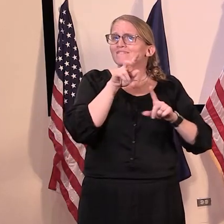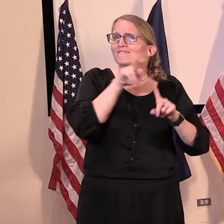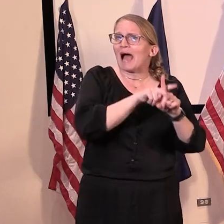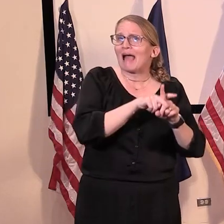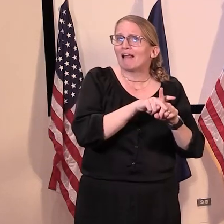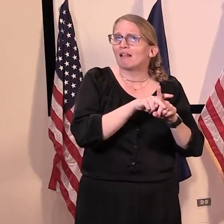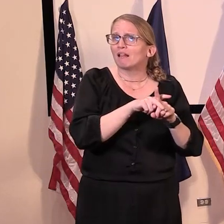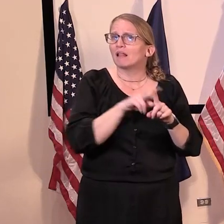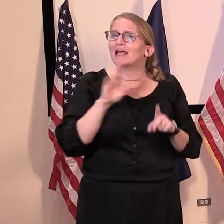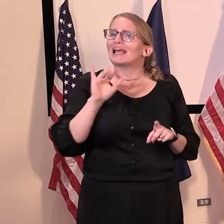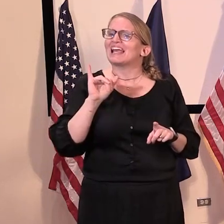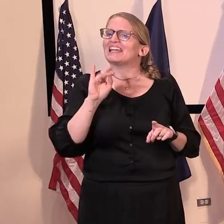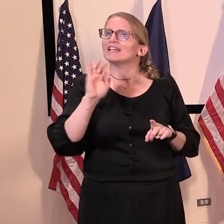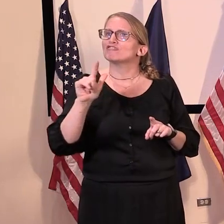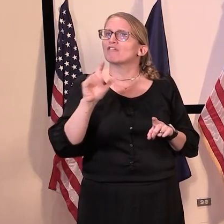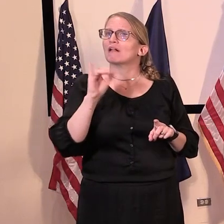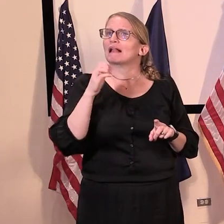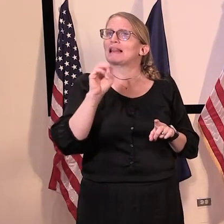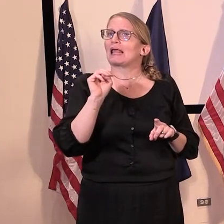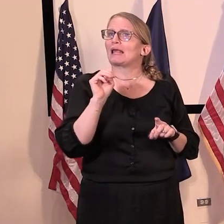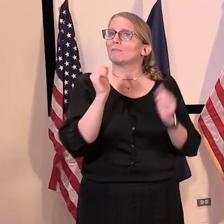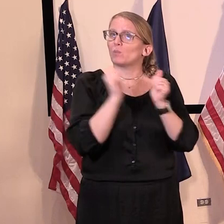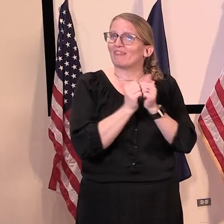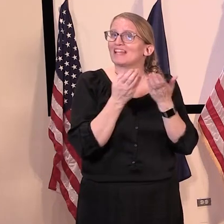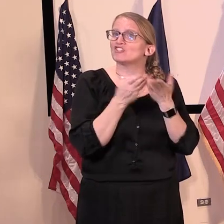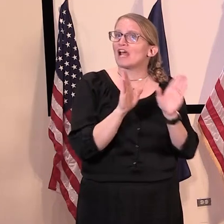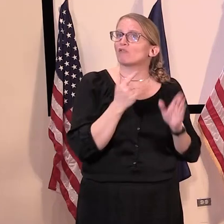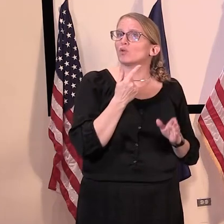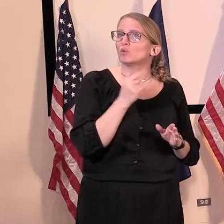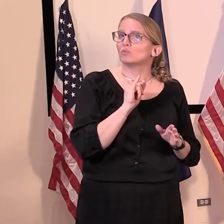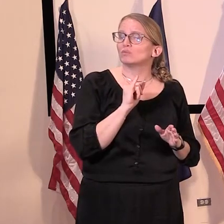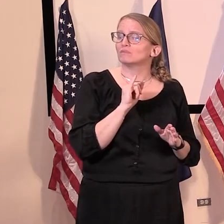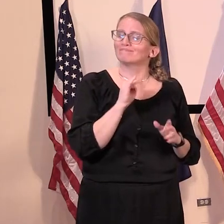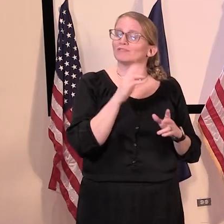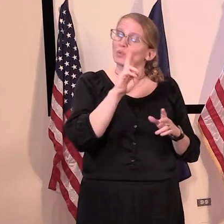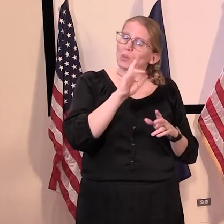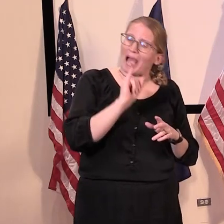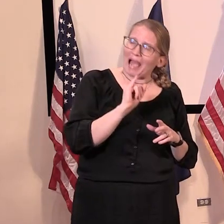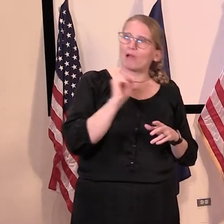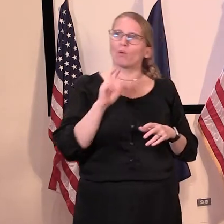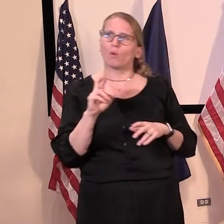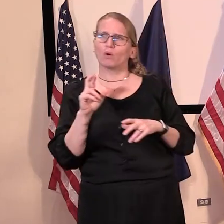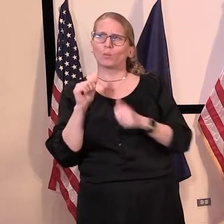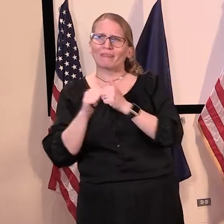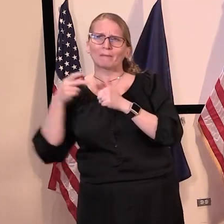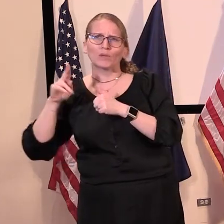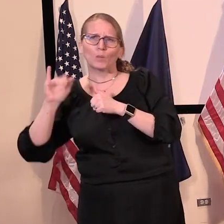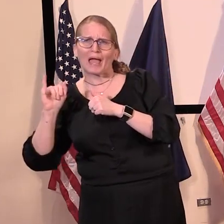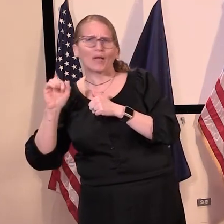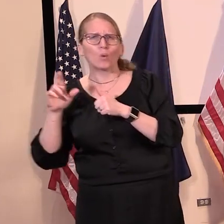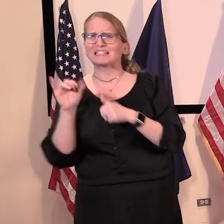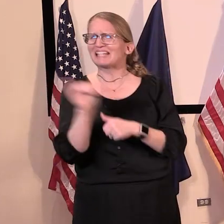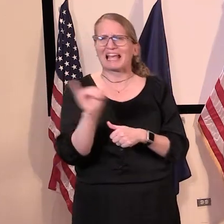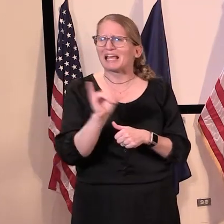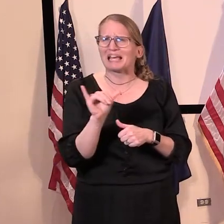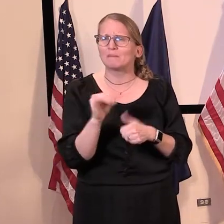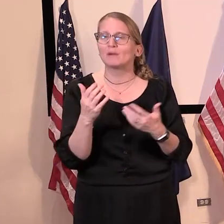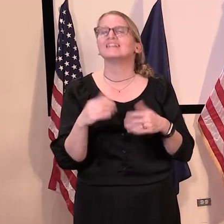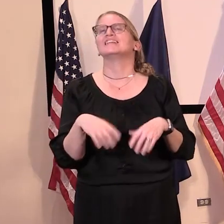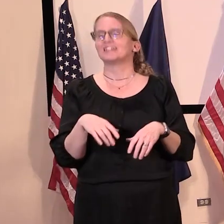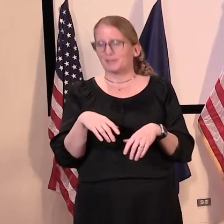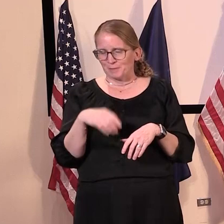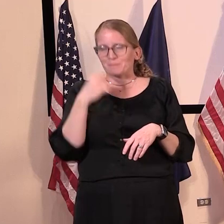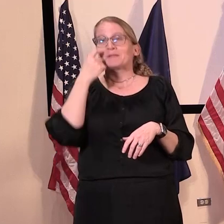they should file an initial claim with PUA, or are those terms one in the same? So the, the, the part where it becomes